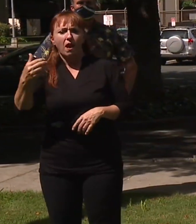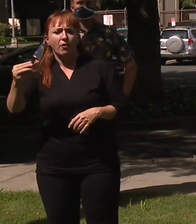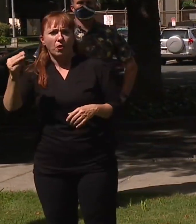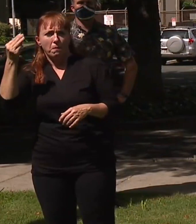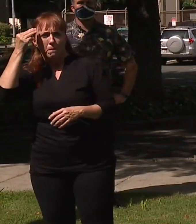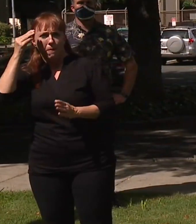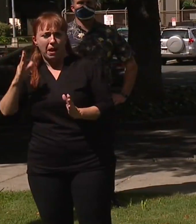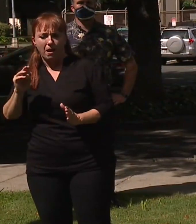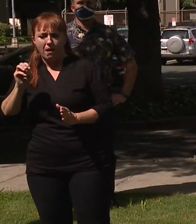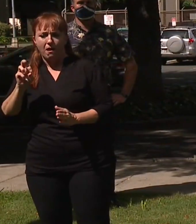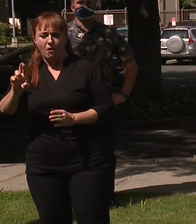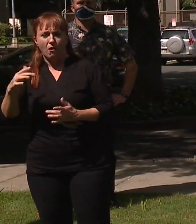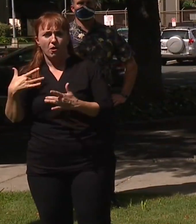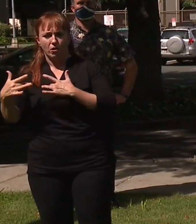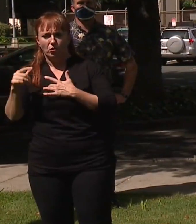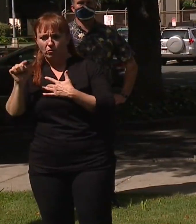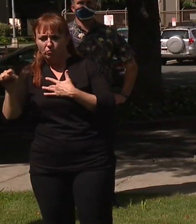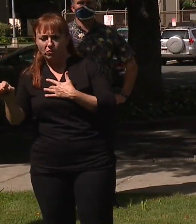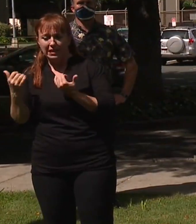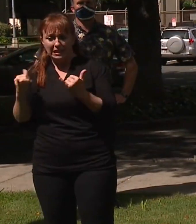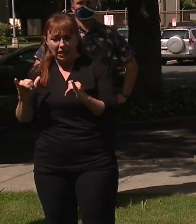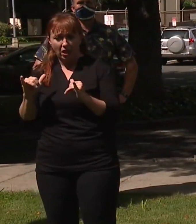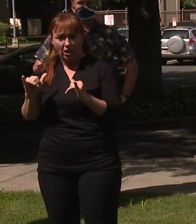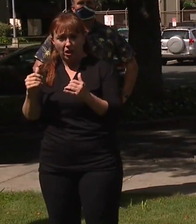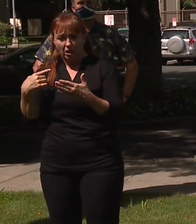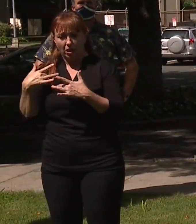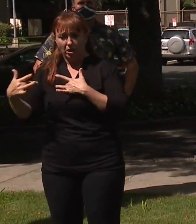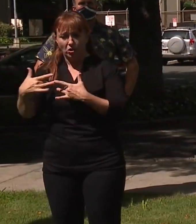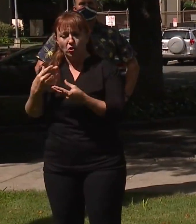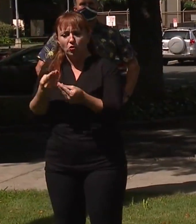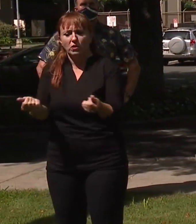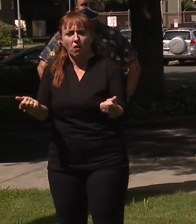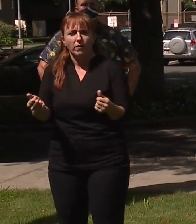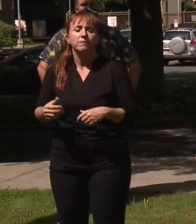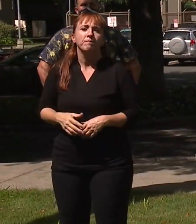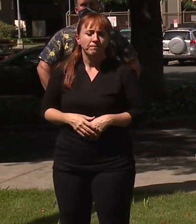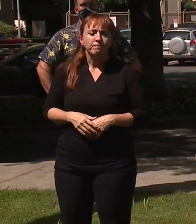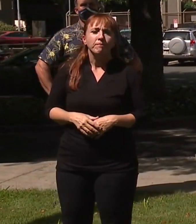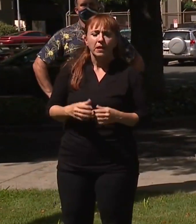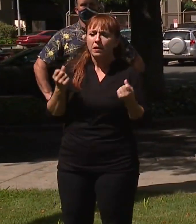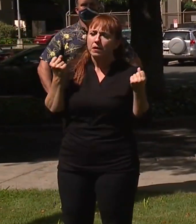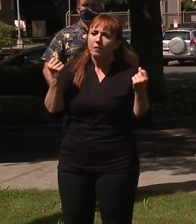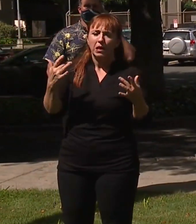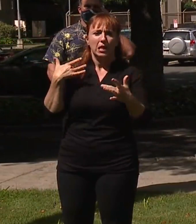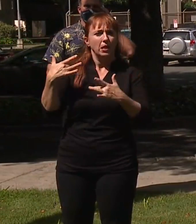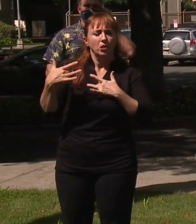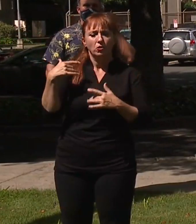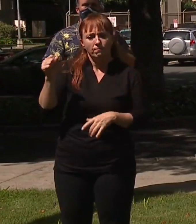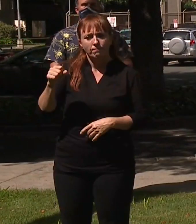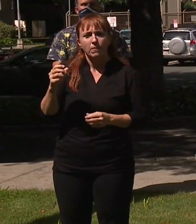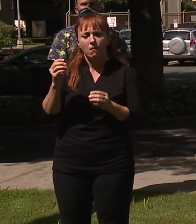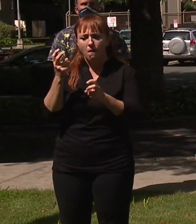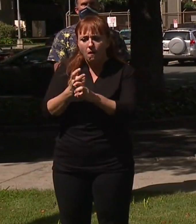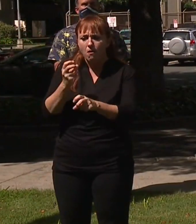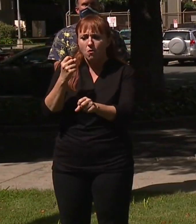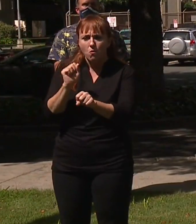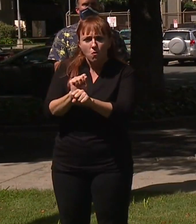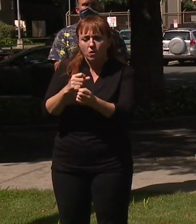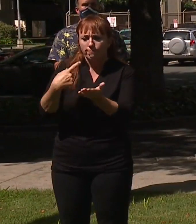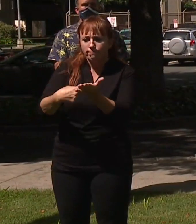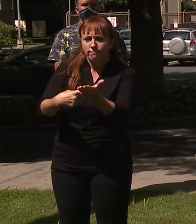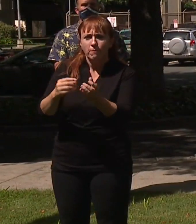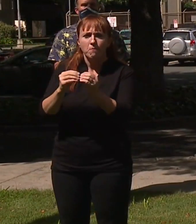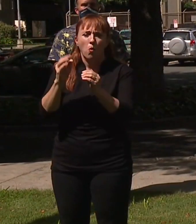Have they all been worked out or are there still concerns that need to be addressed? I think there's still a lot of concerns and I think there's more hard work that needs to be done.